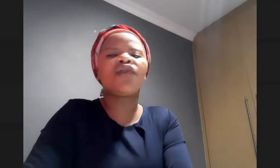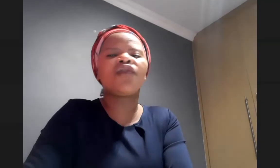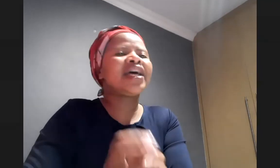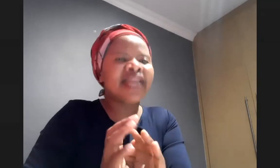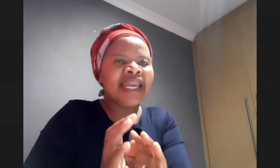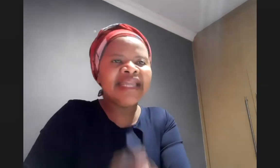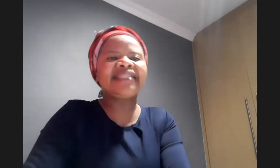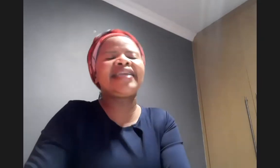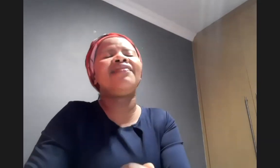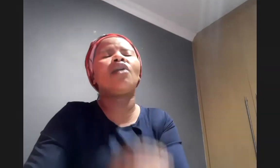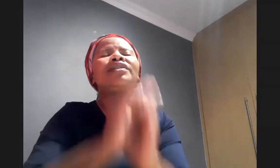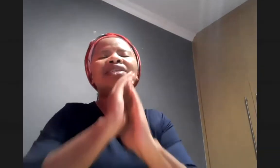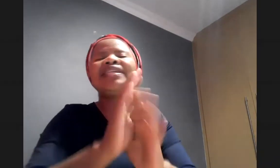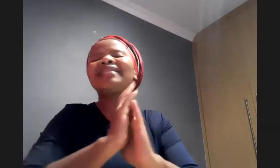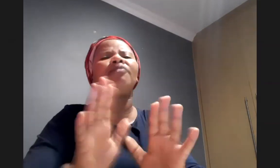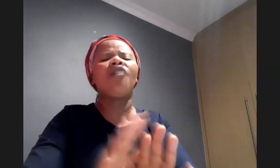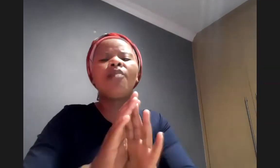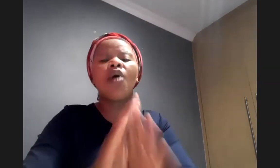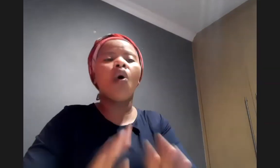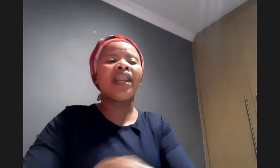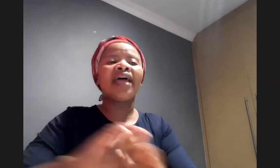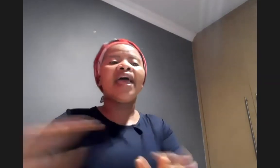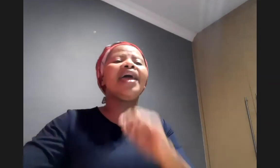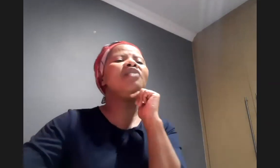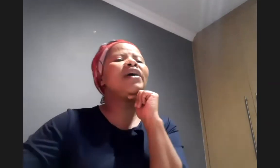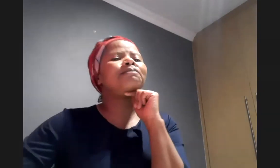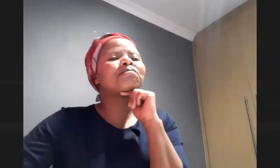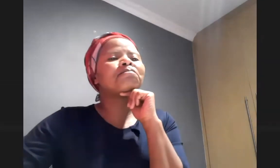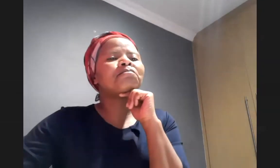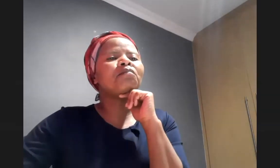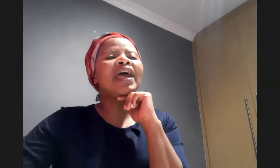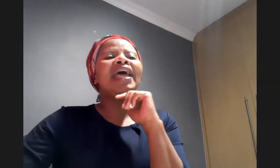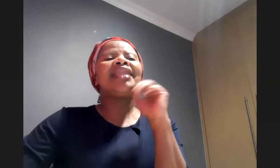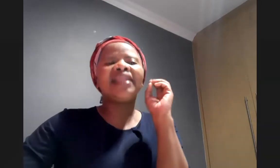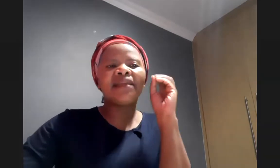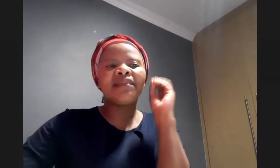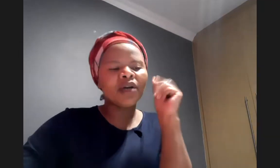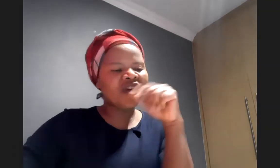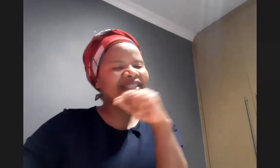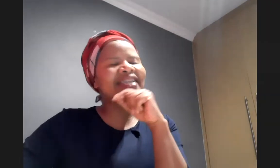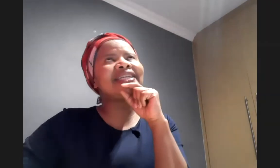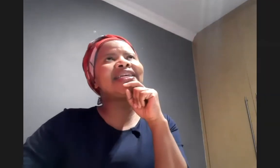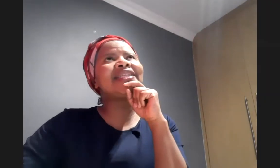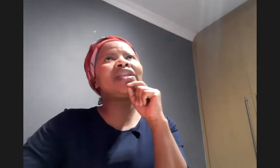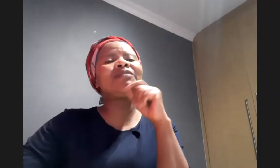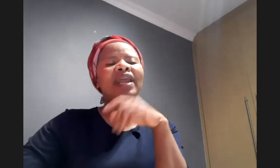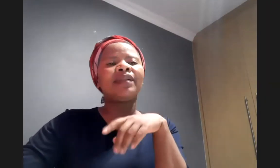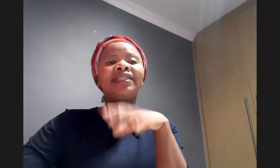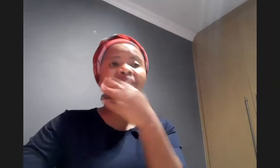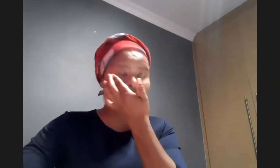the least and the lost in some form or another anyway the most fascinating thing though in this parable is that these